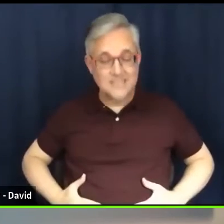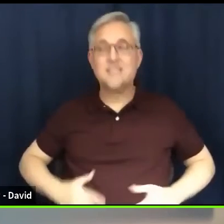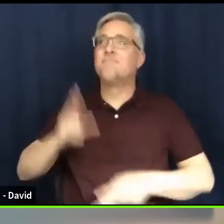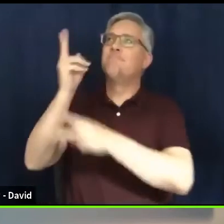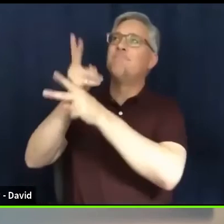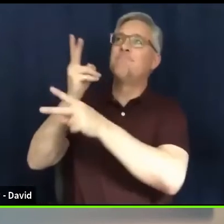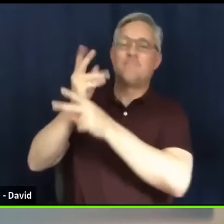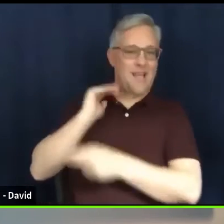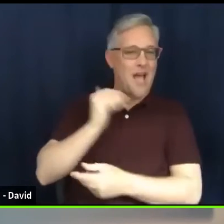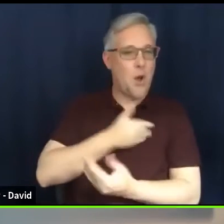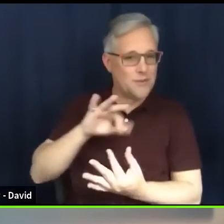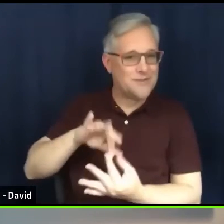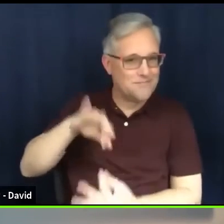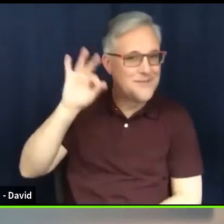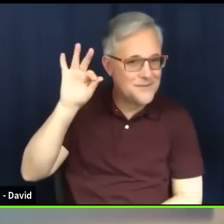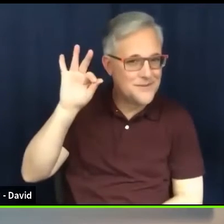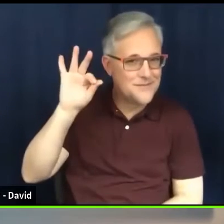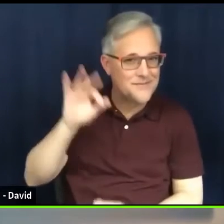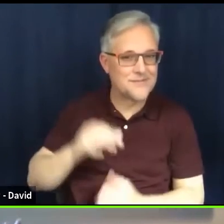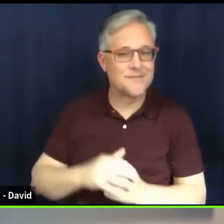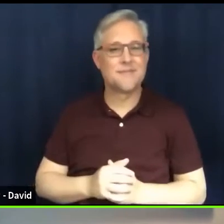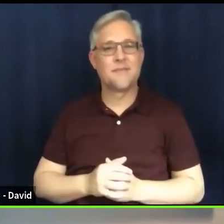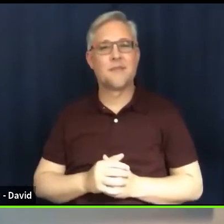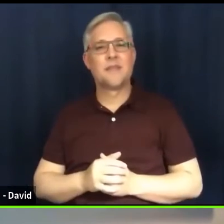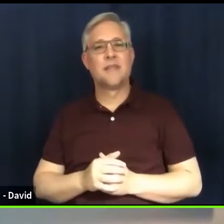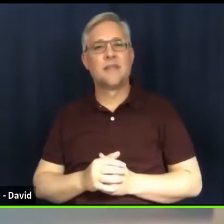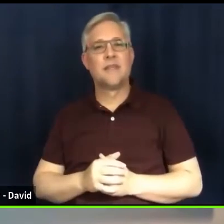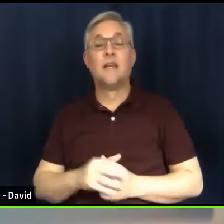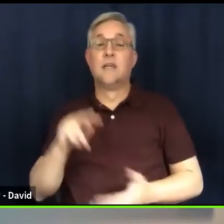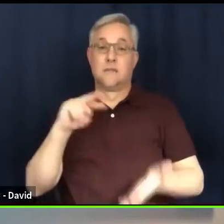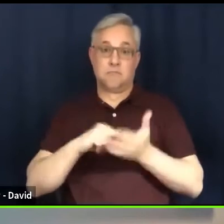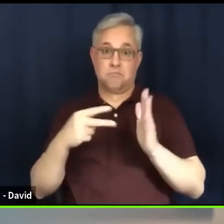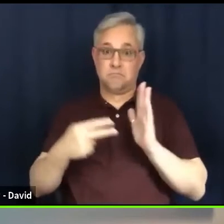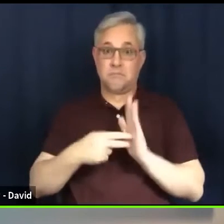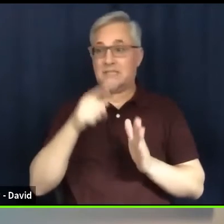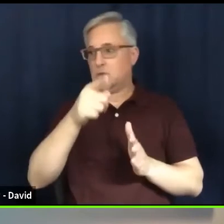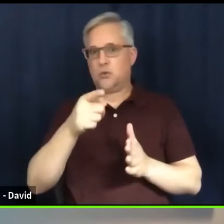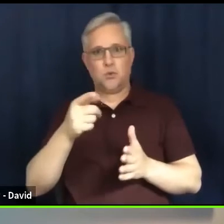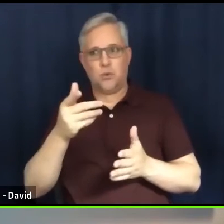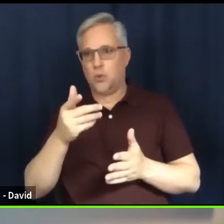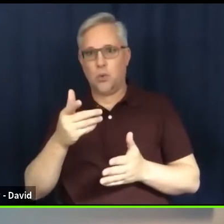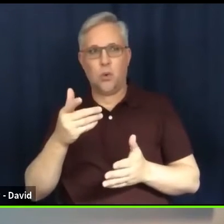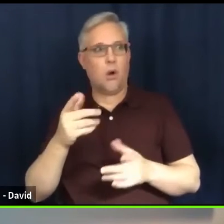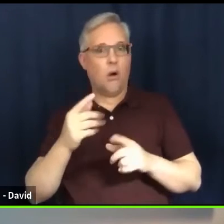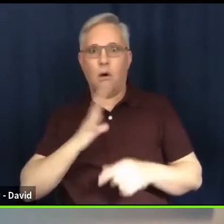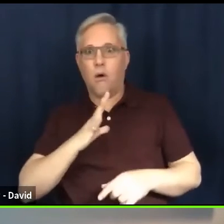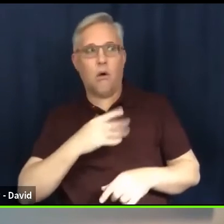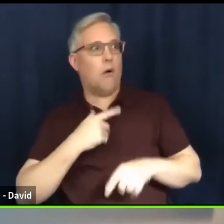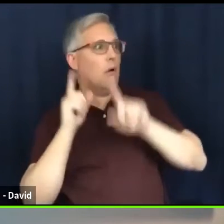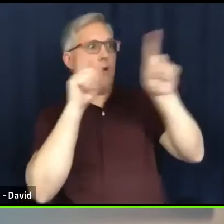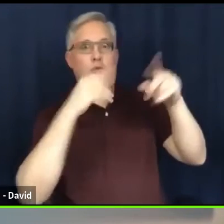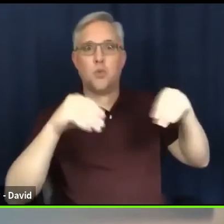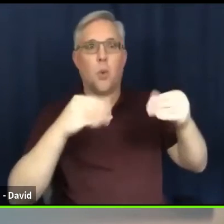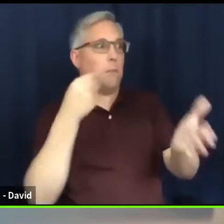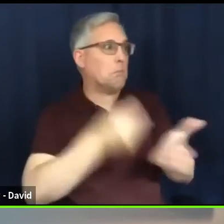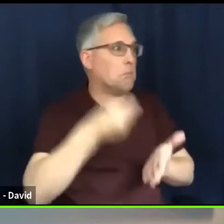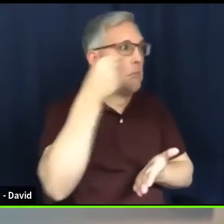So don't bring a whole big huge pile of food that you can't eat because you wouldn't normally do that.